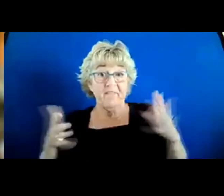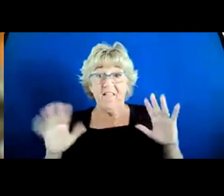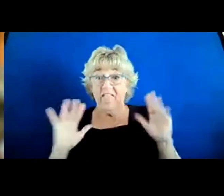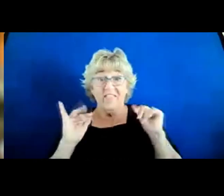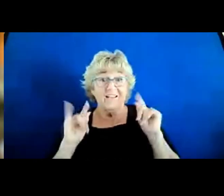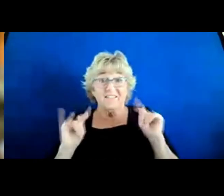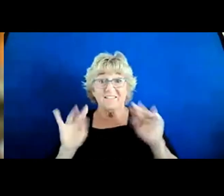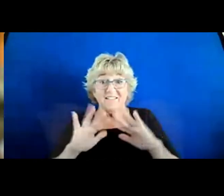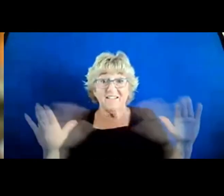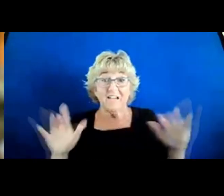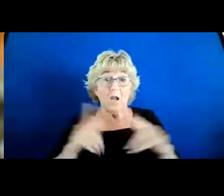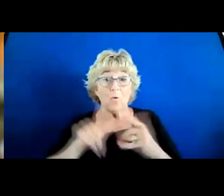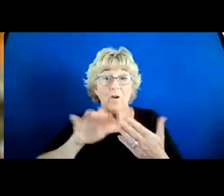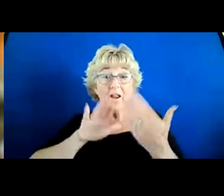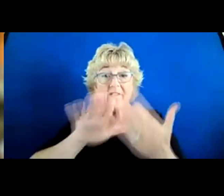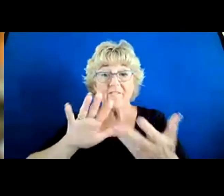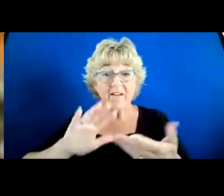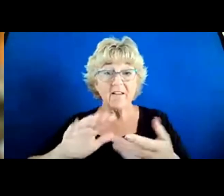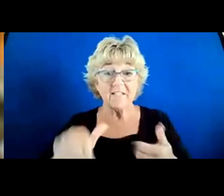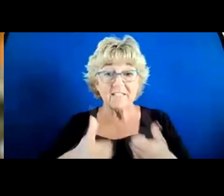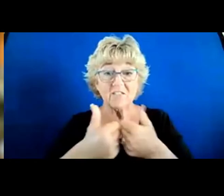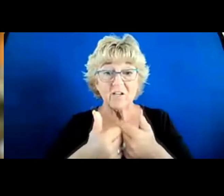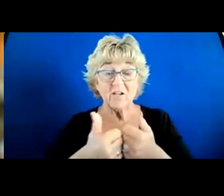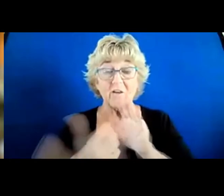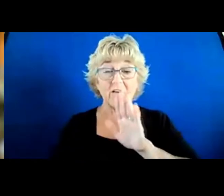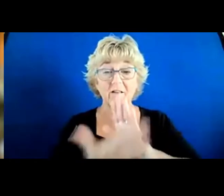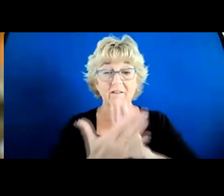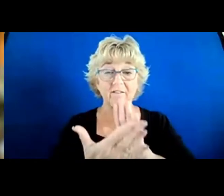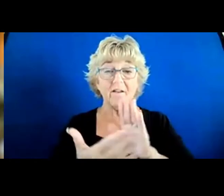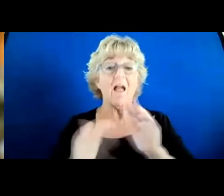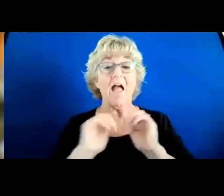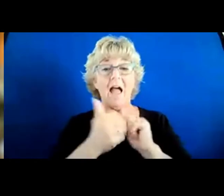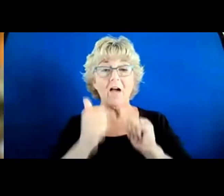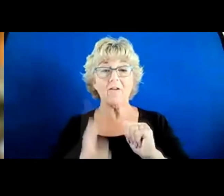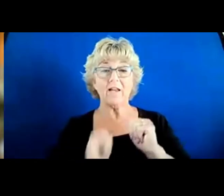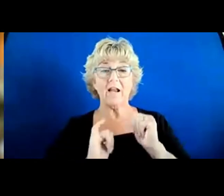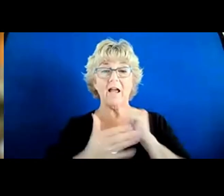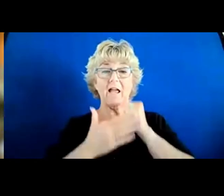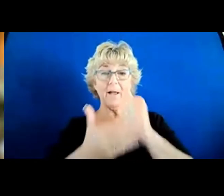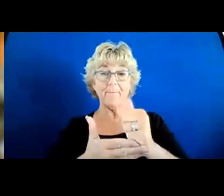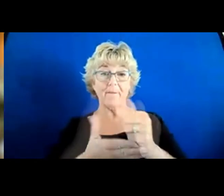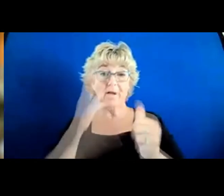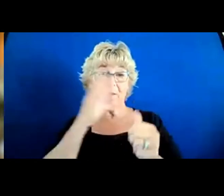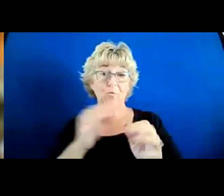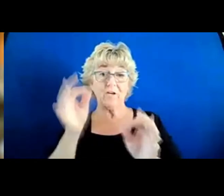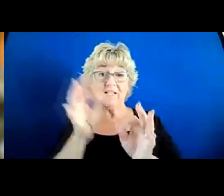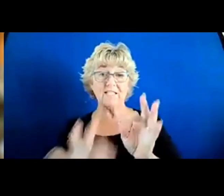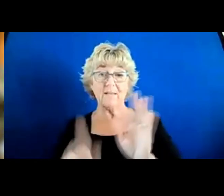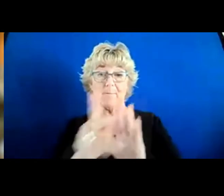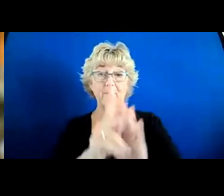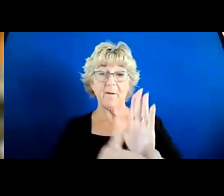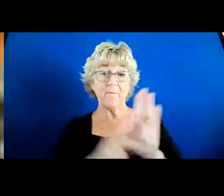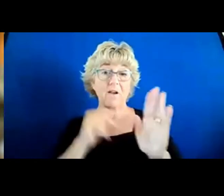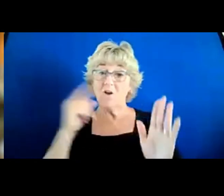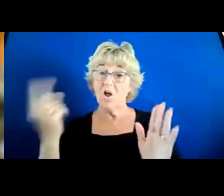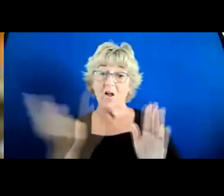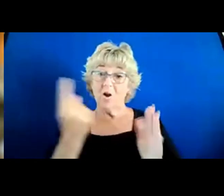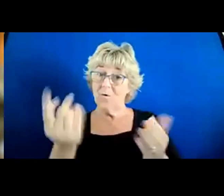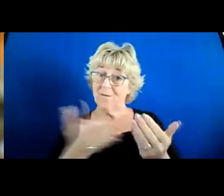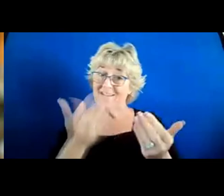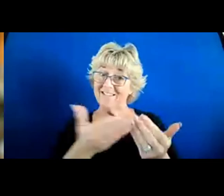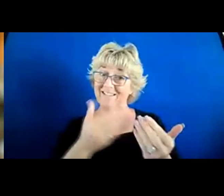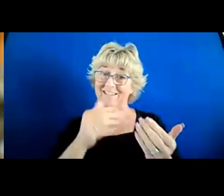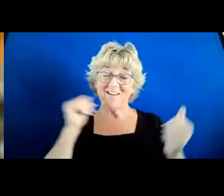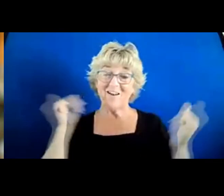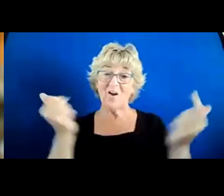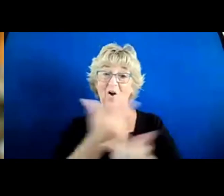That's when you're faced with a challenge, you start with, how can I be helpful? It's a pretty simple principle. It's not always easy to do. And not